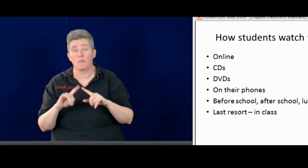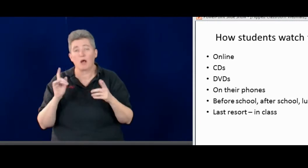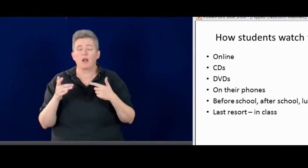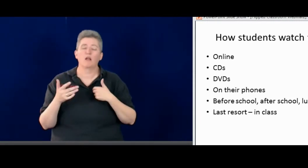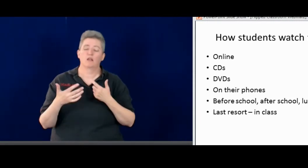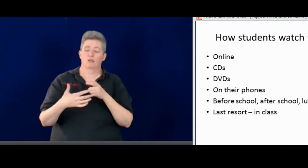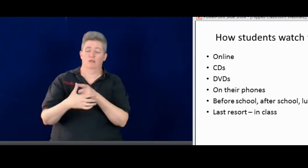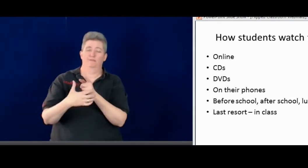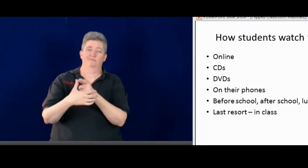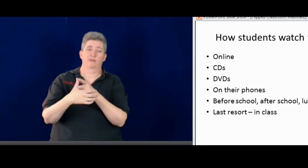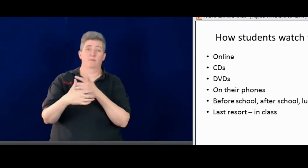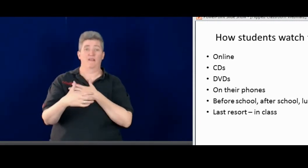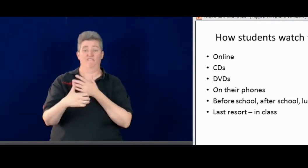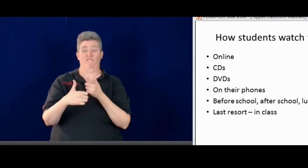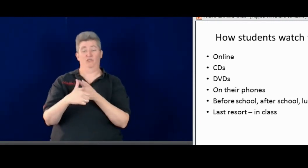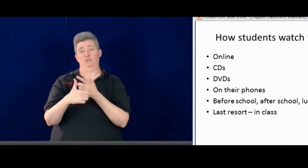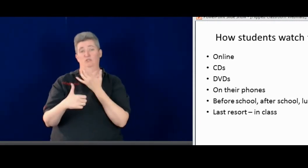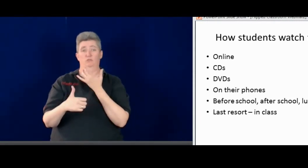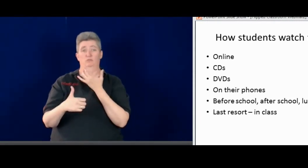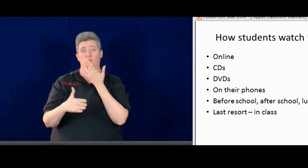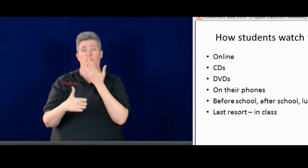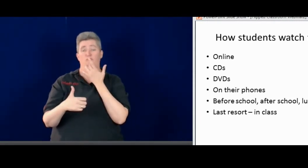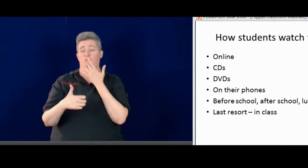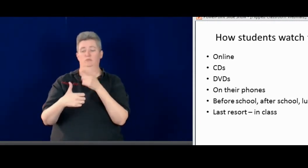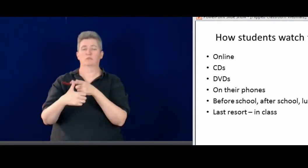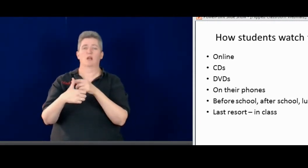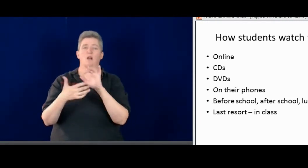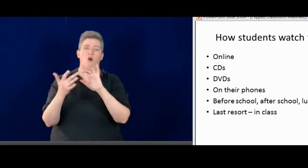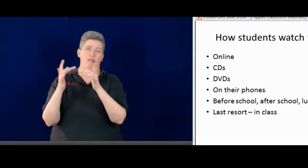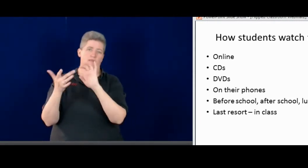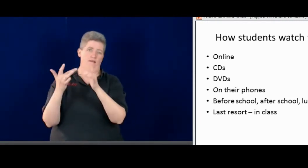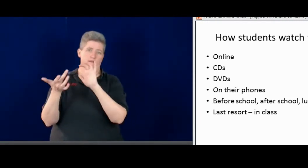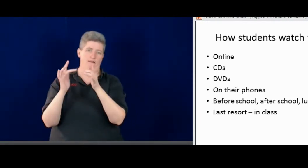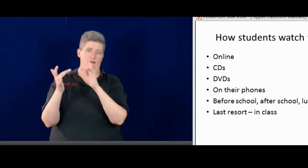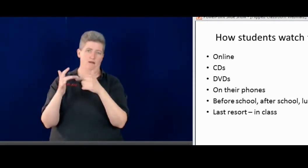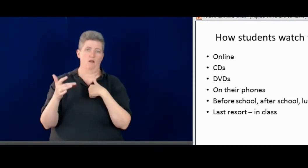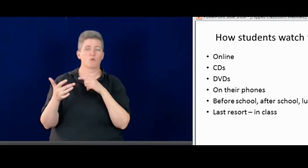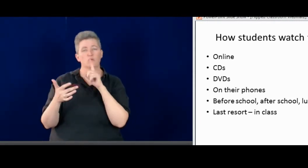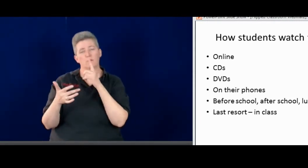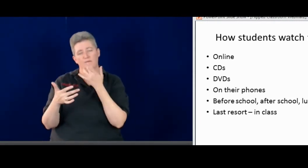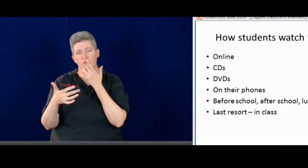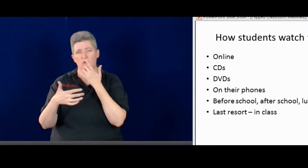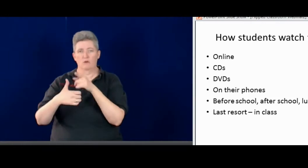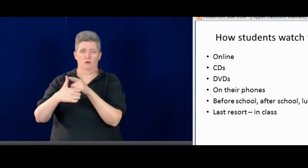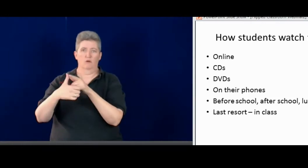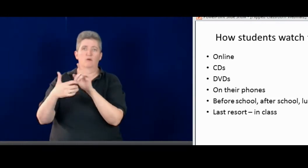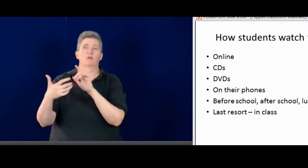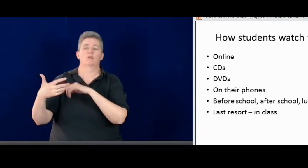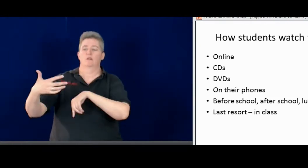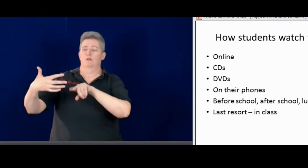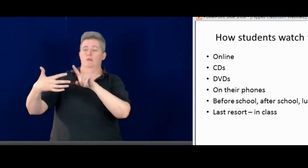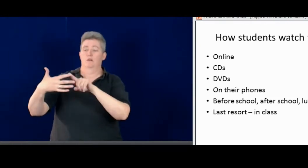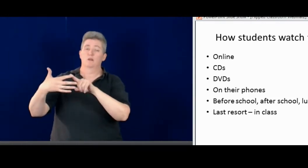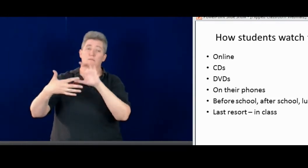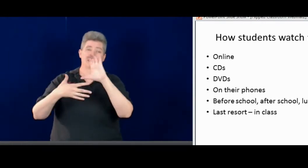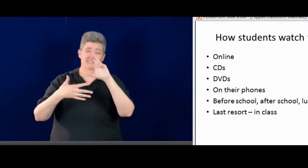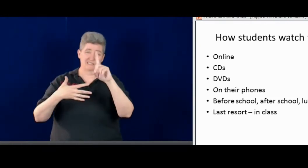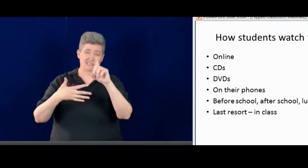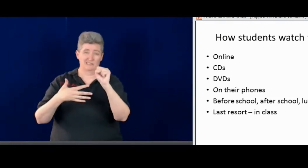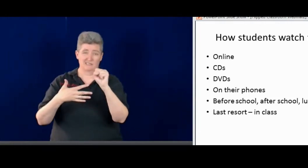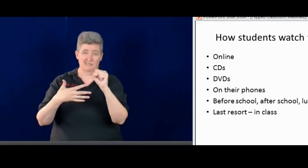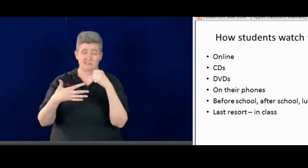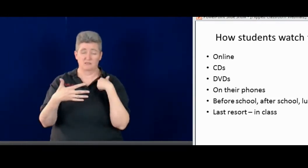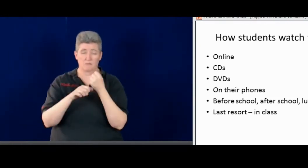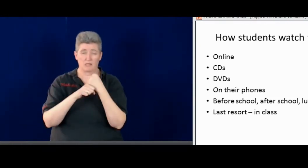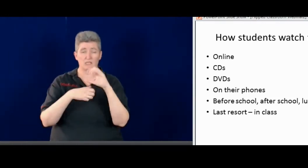And it should be obvious now, the ways that the students will watch the videos. I, of course, prefer online. I do prefer that.